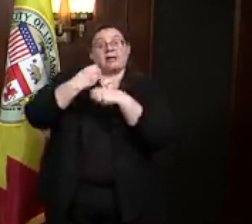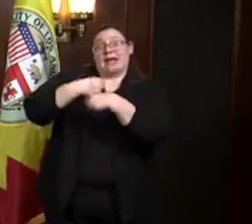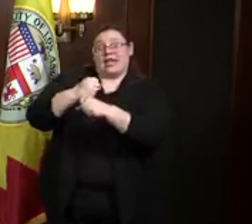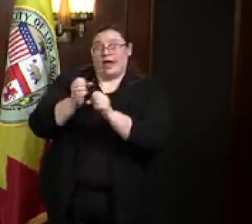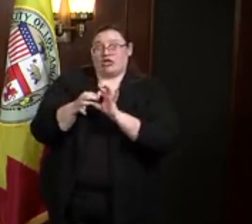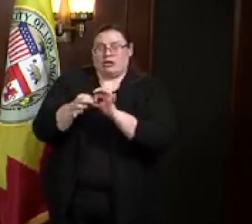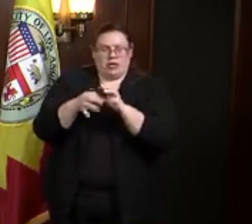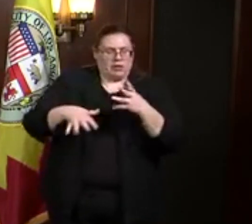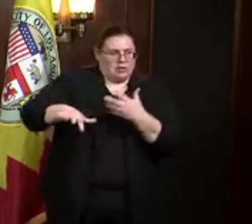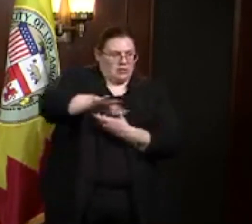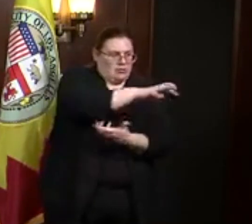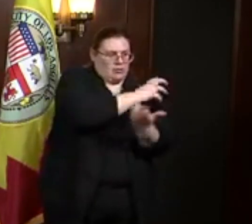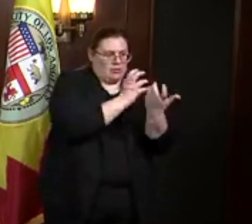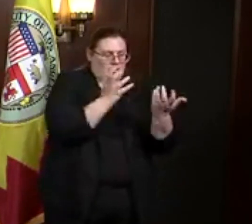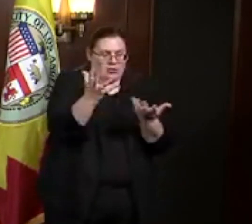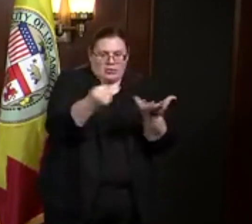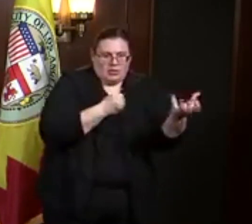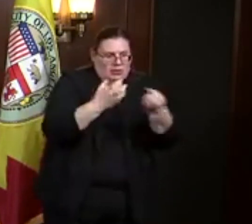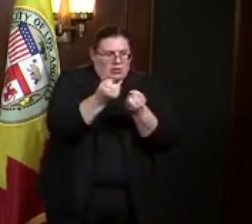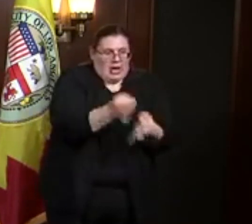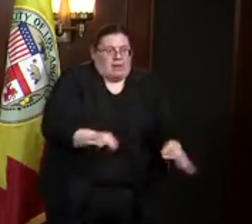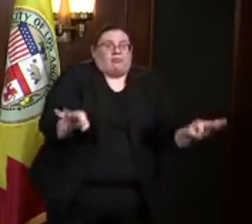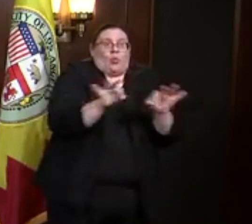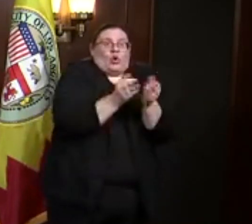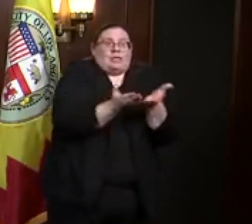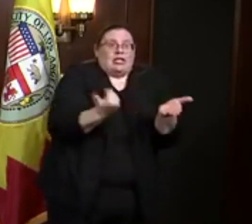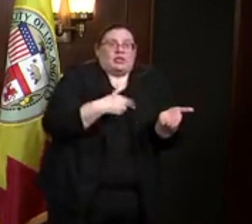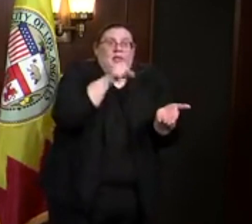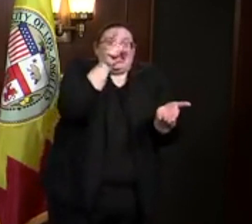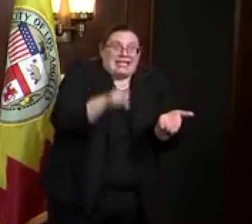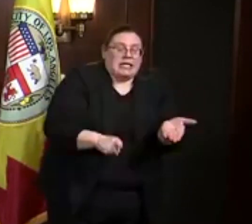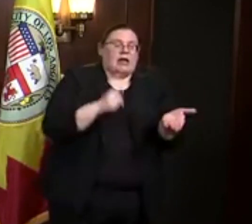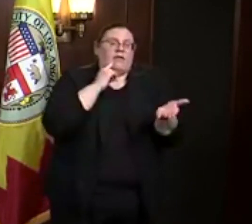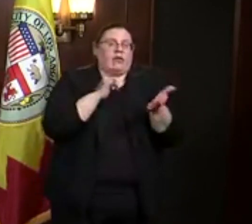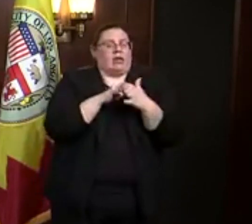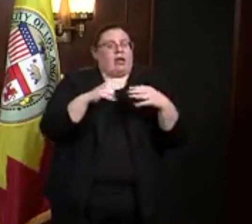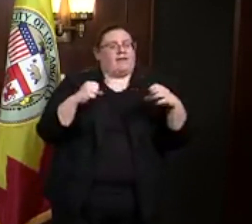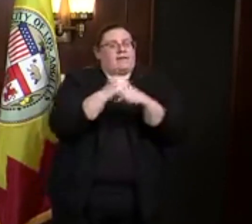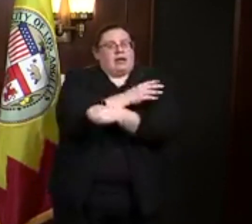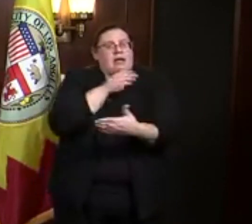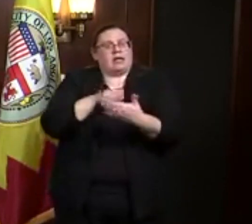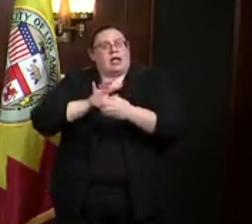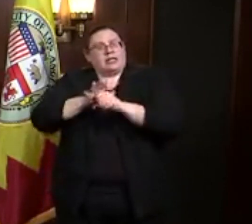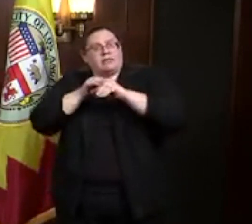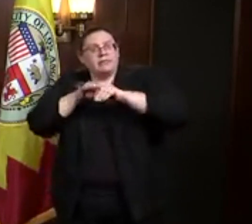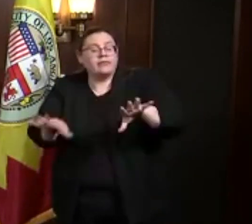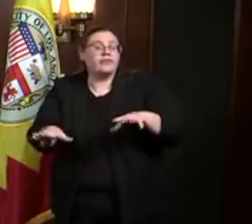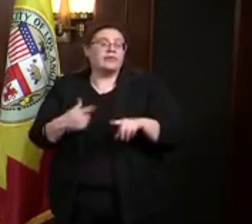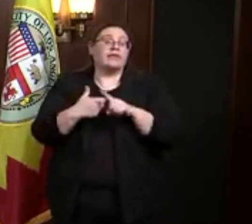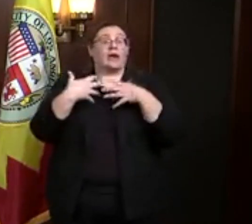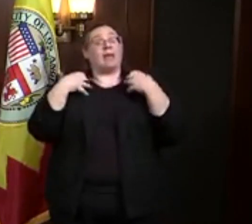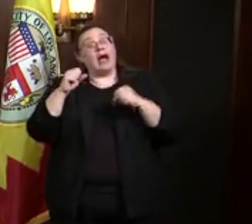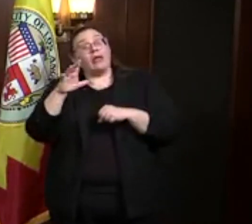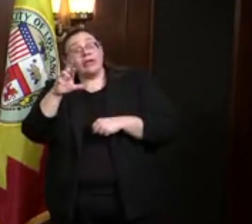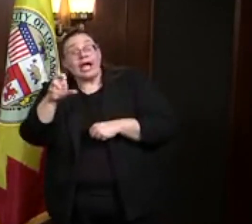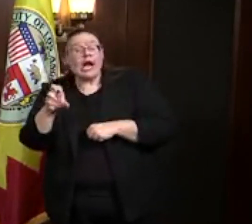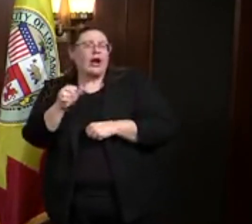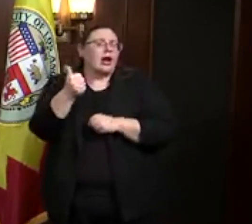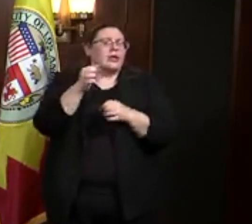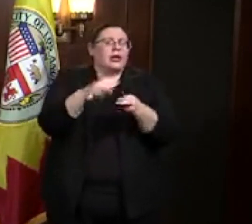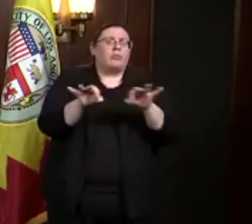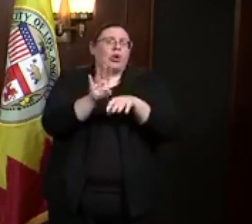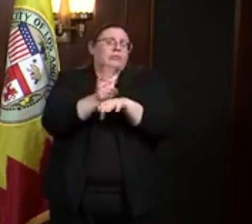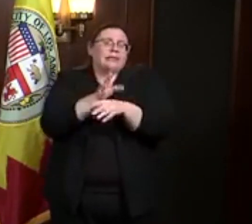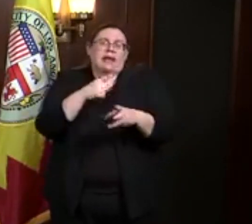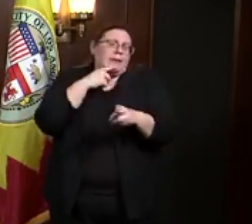relationships to secure critical materials that we need in this fight. From healthcare and other vital industries, like I